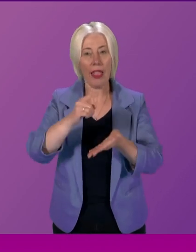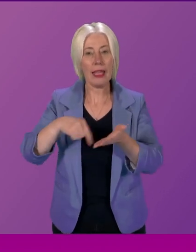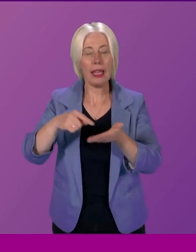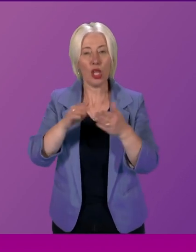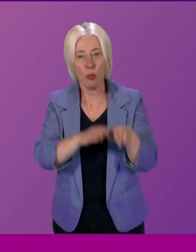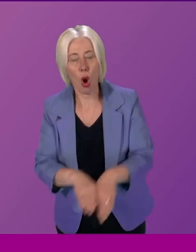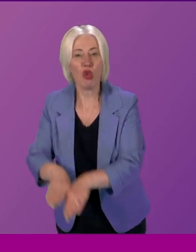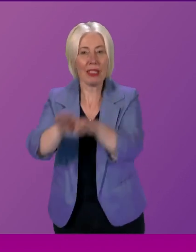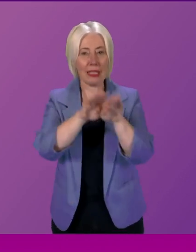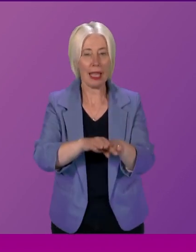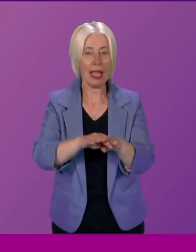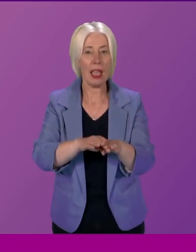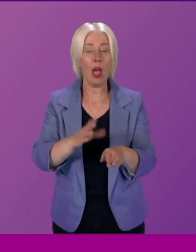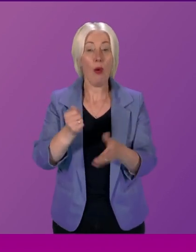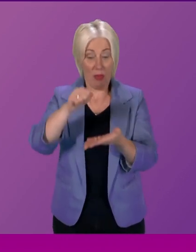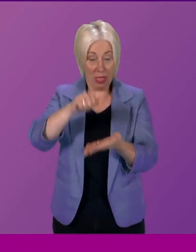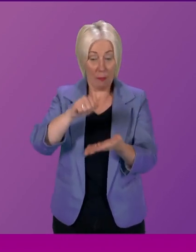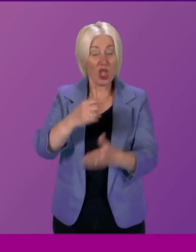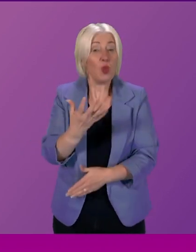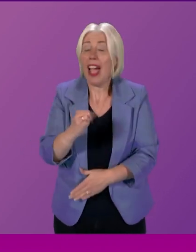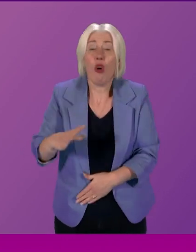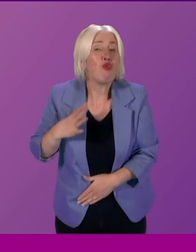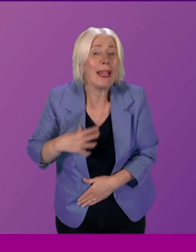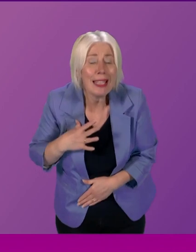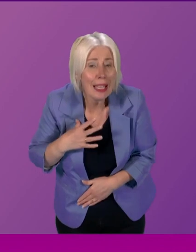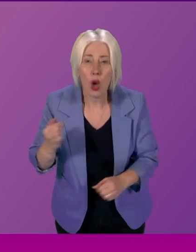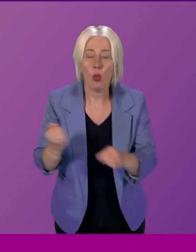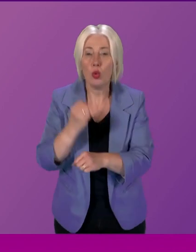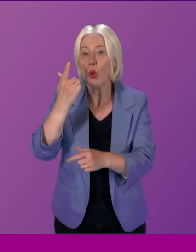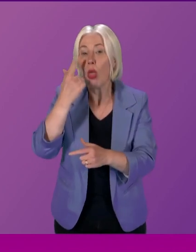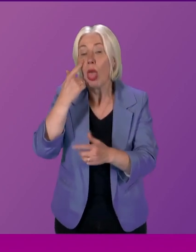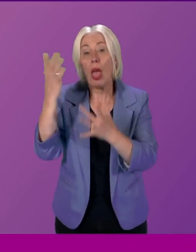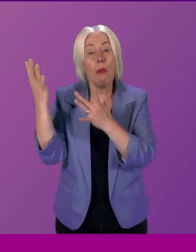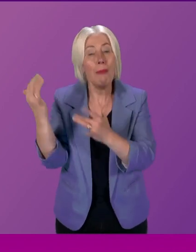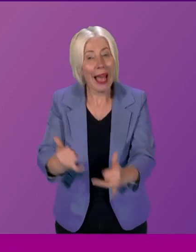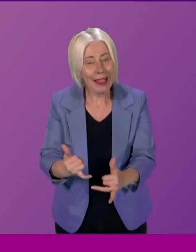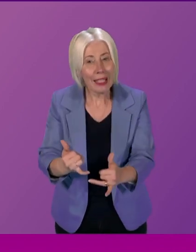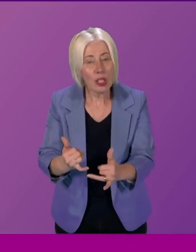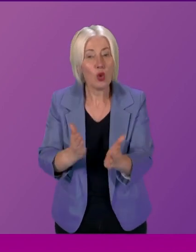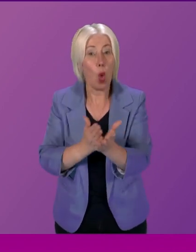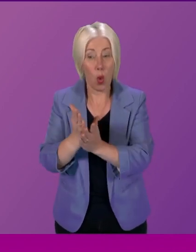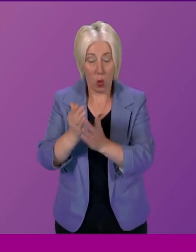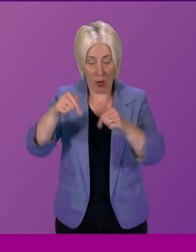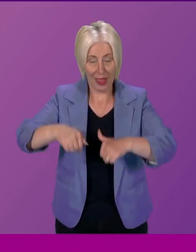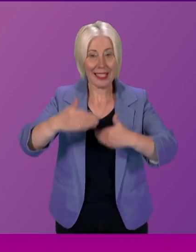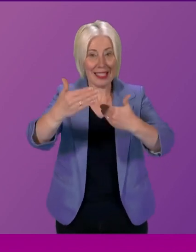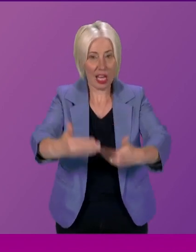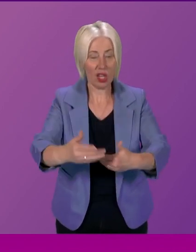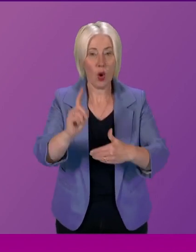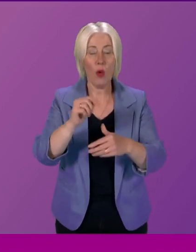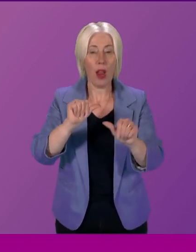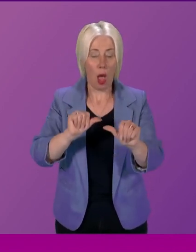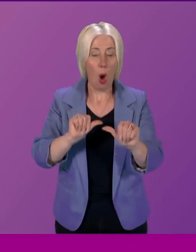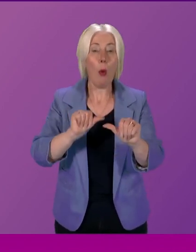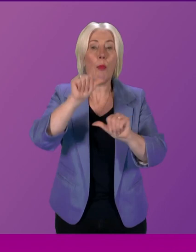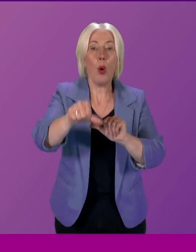here, within budgets that already exist, pilots to take place in the balance of this session. One on an issue of post-legislative